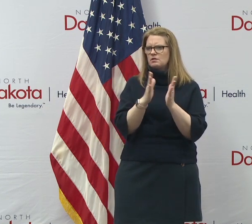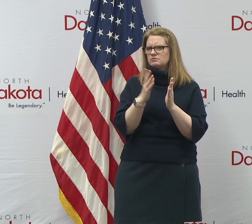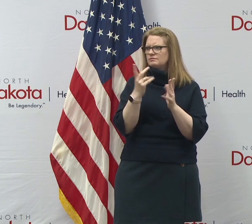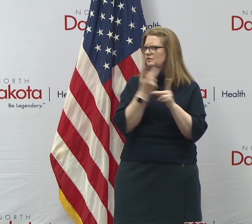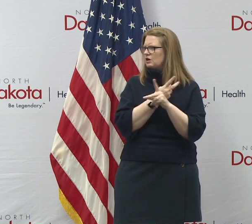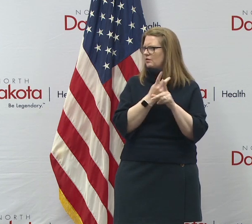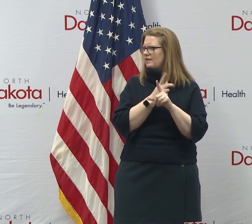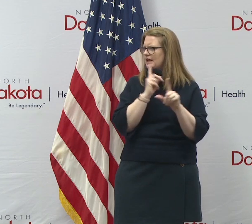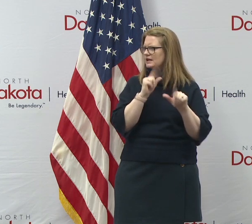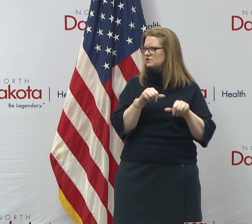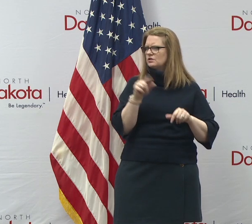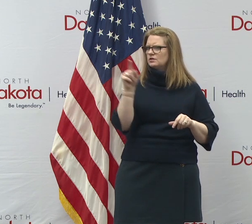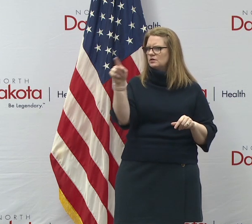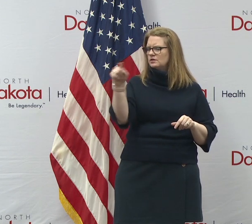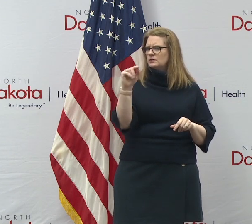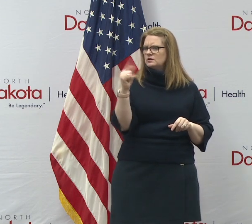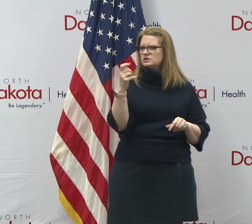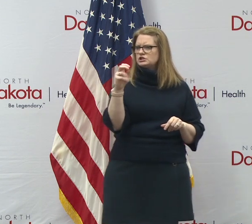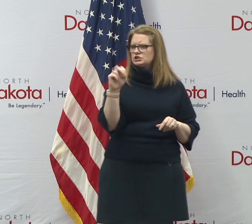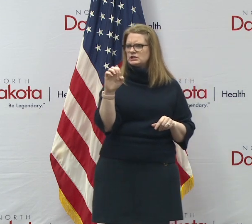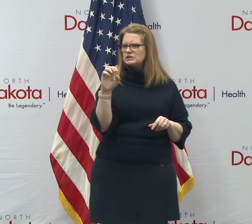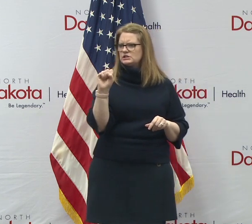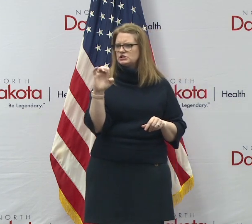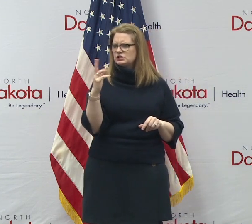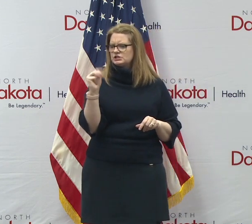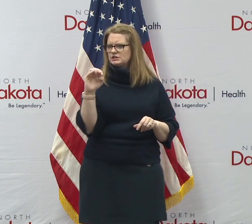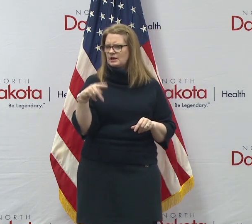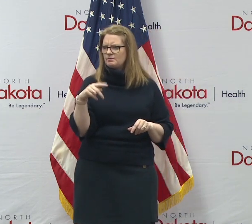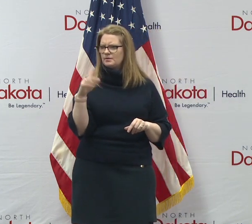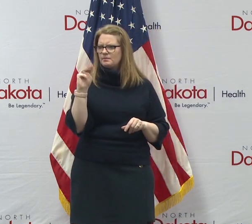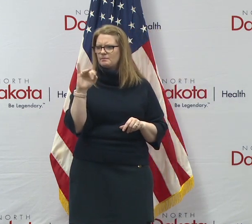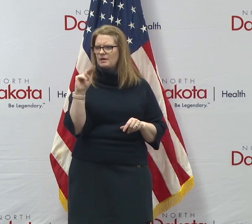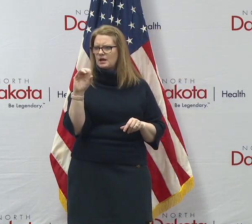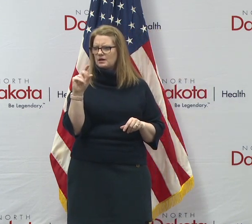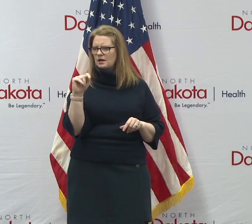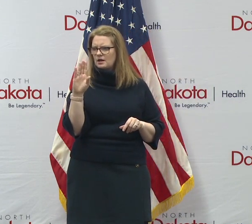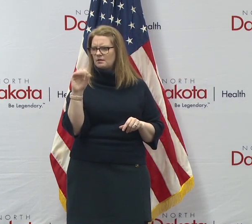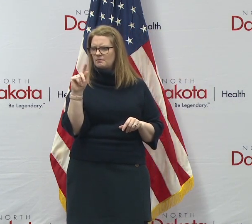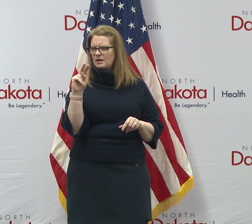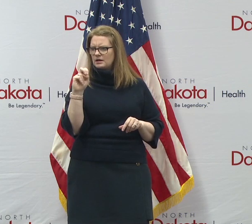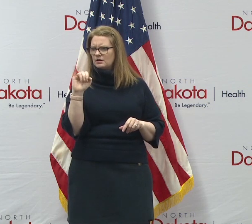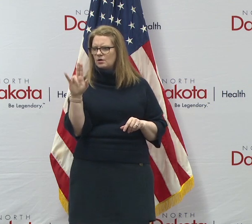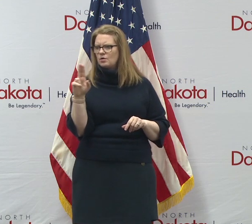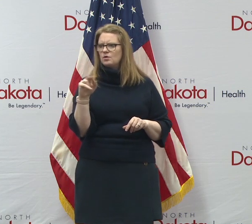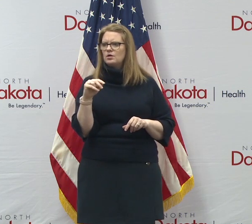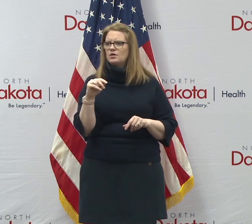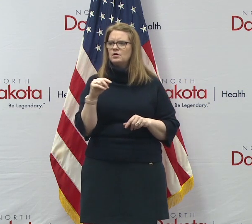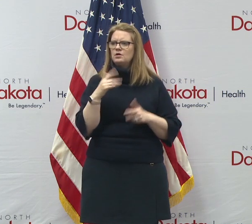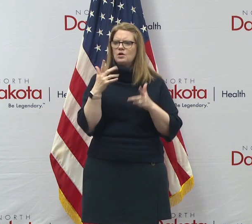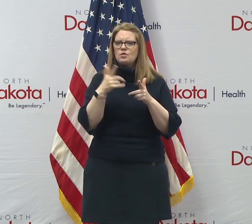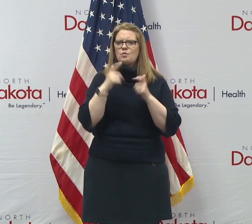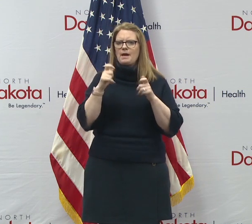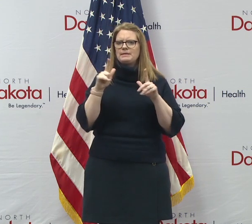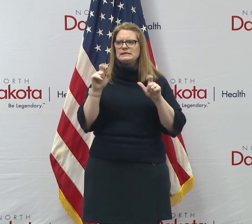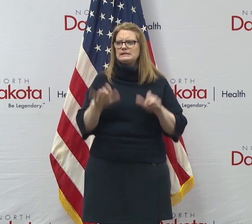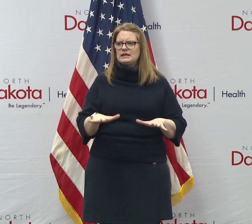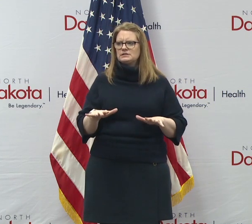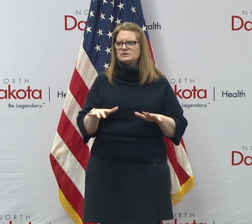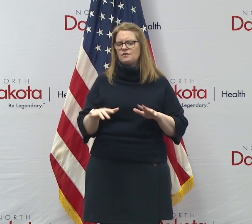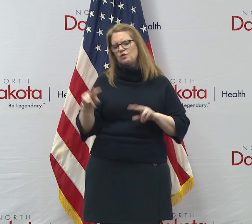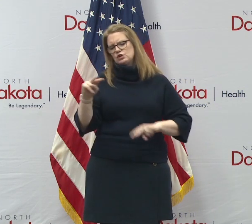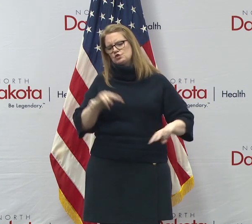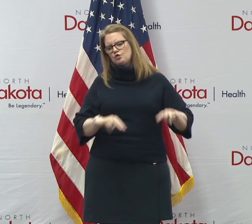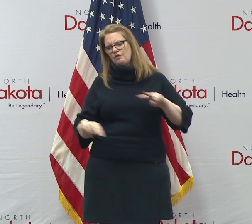that. Jean Schemp with hometown radio group in Minot and Botano. When will the rapid test you use for surveillance